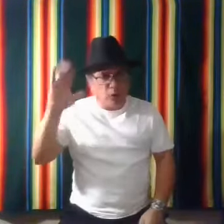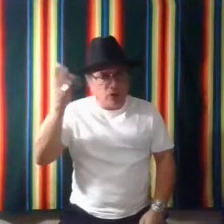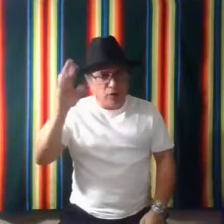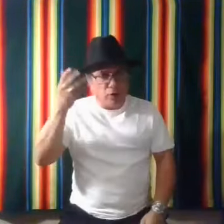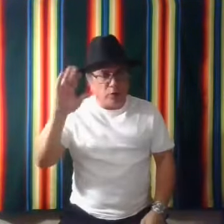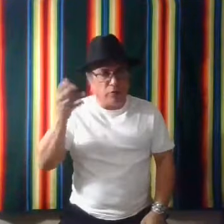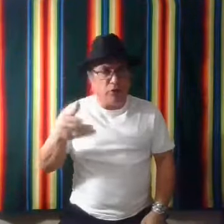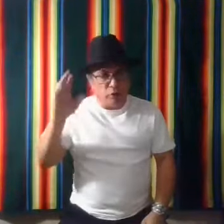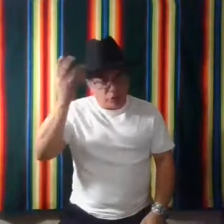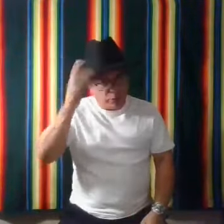or confused.